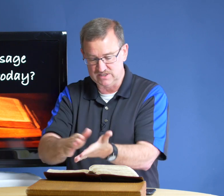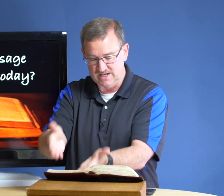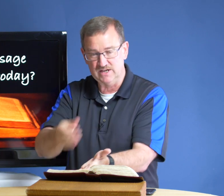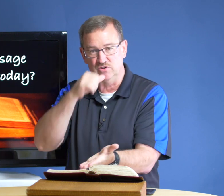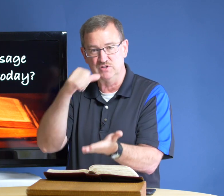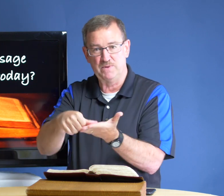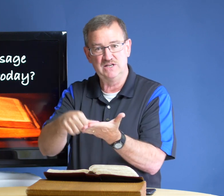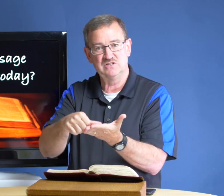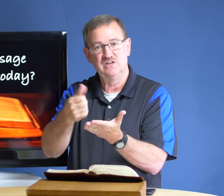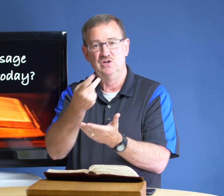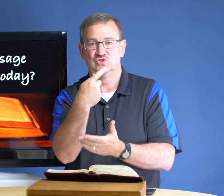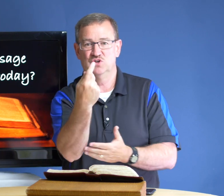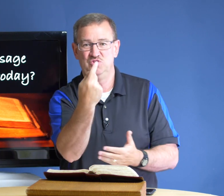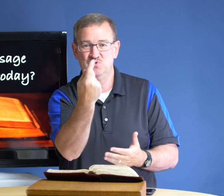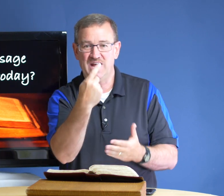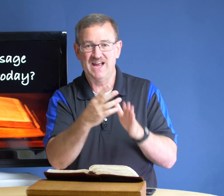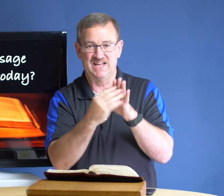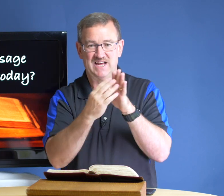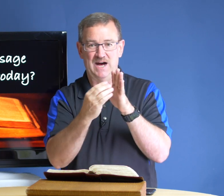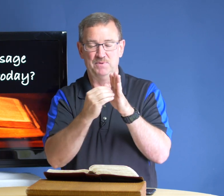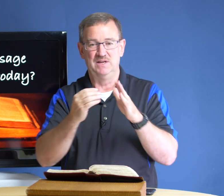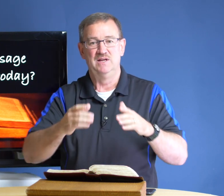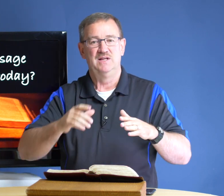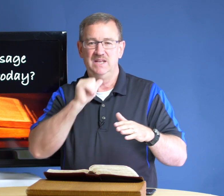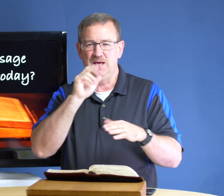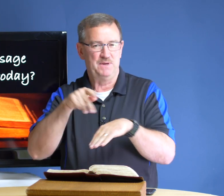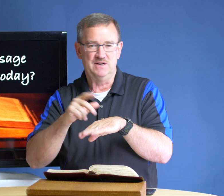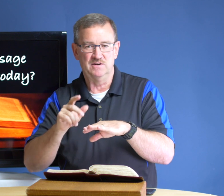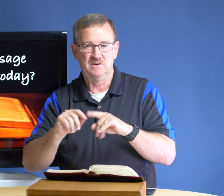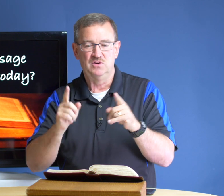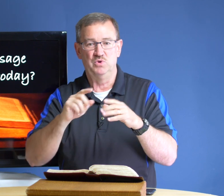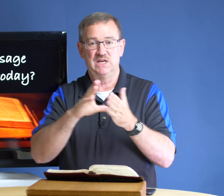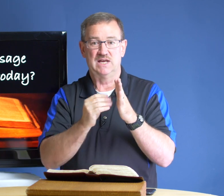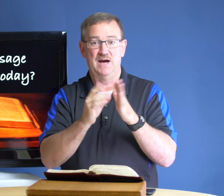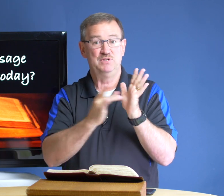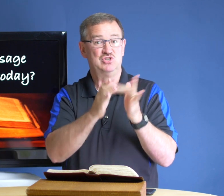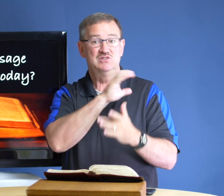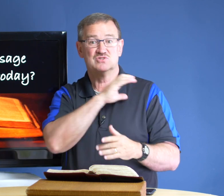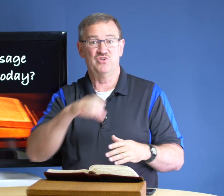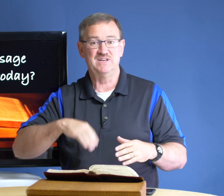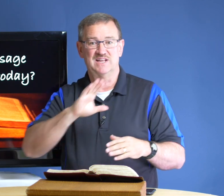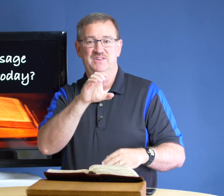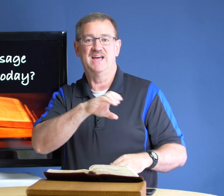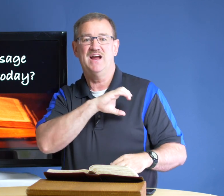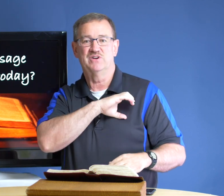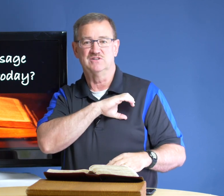it down here on these pages so you and i can copy not peter we can copy jesus christ and the character